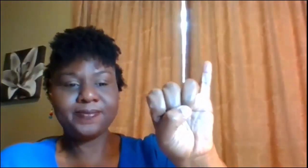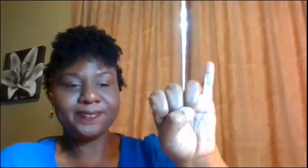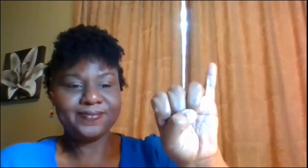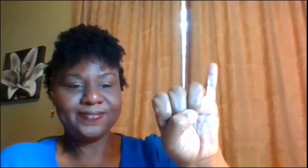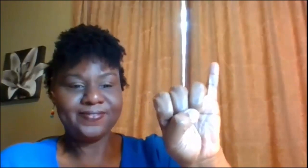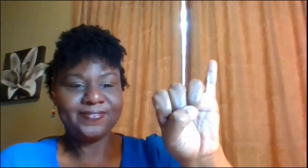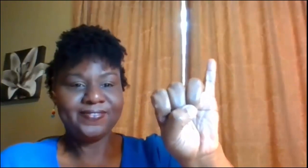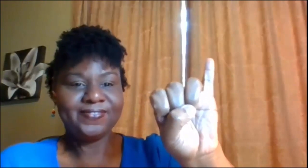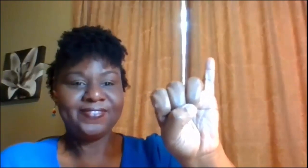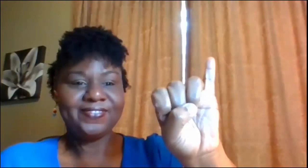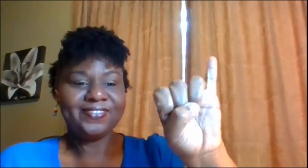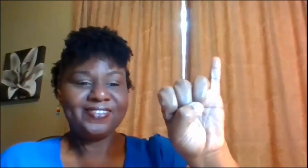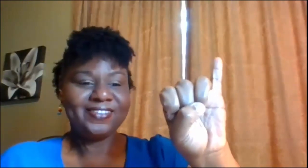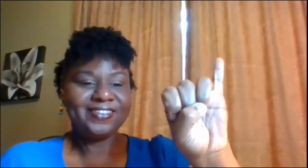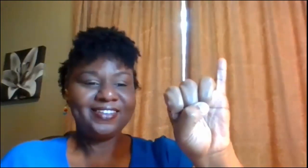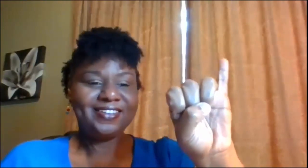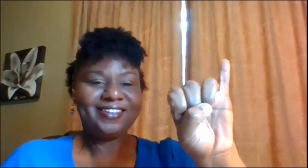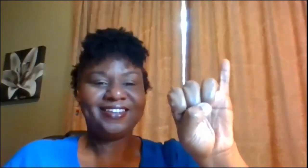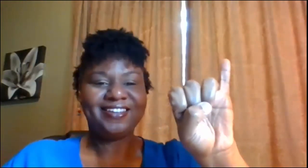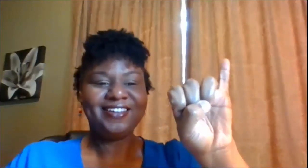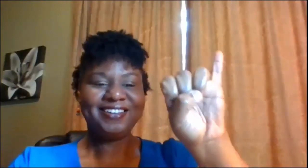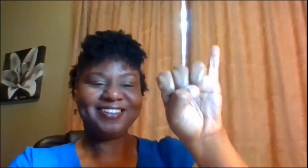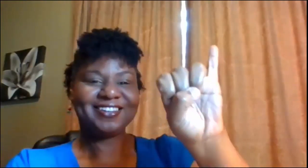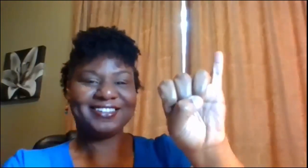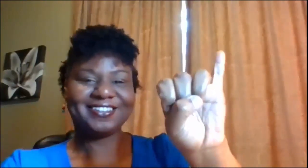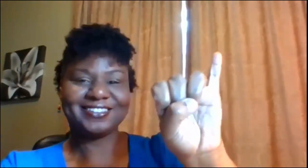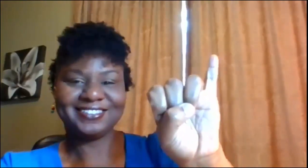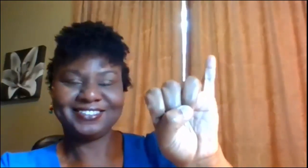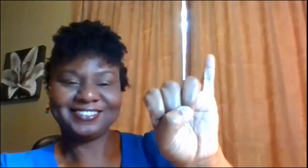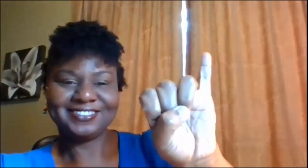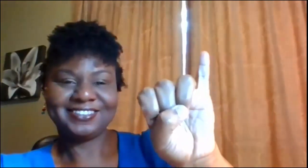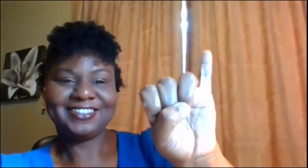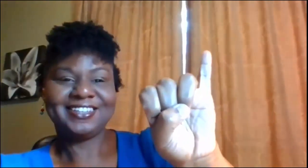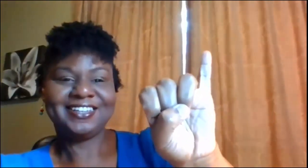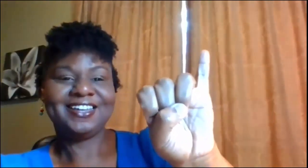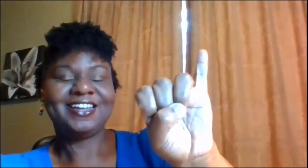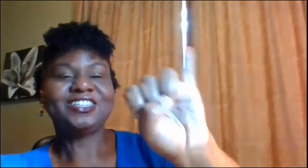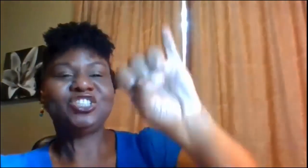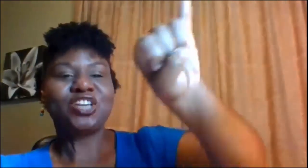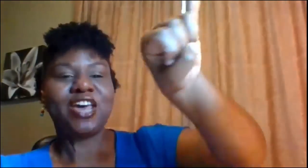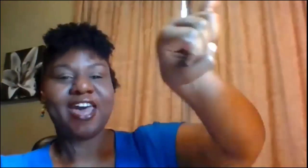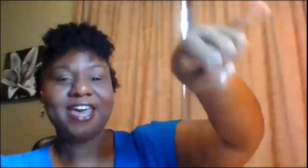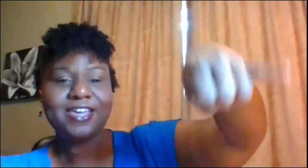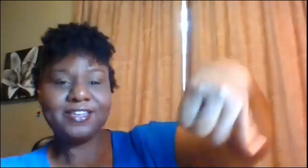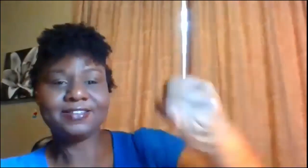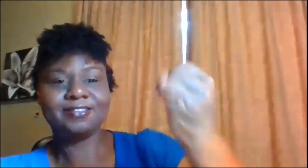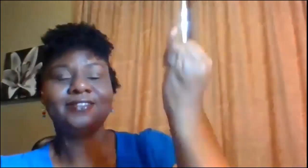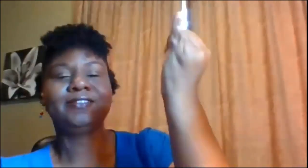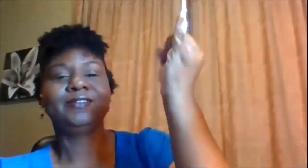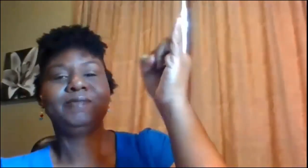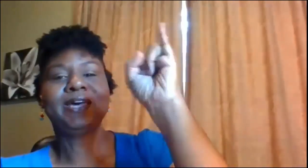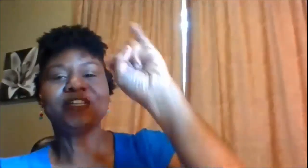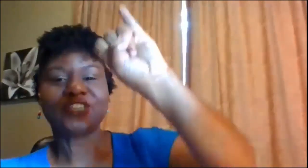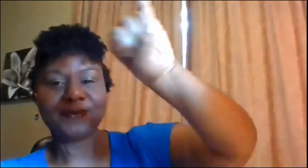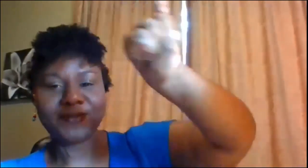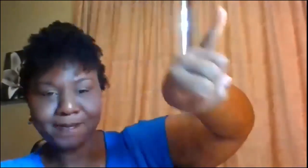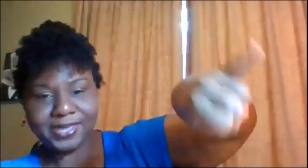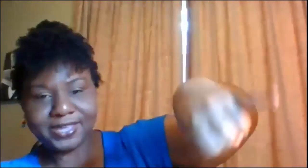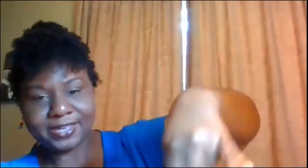good J you make a J with that pinky